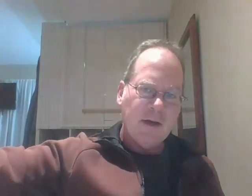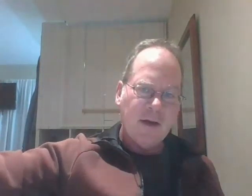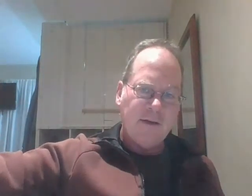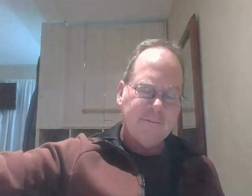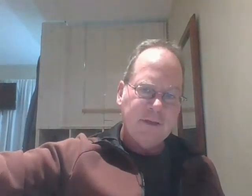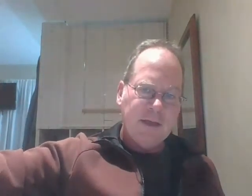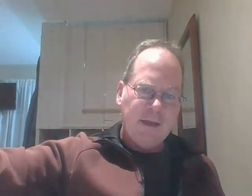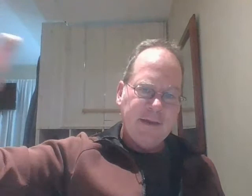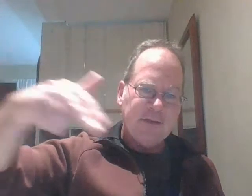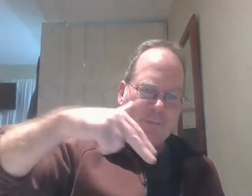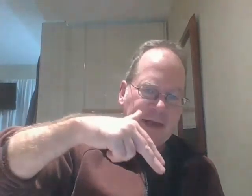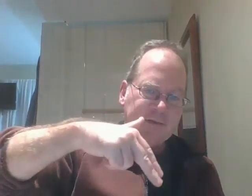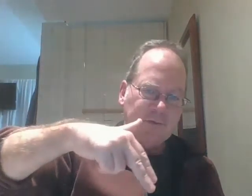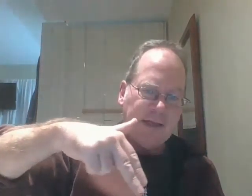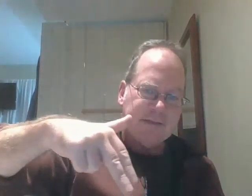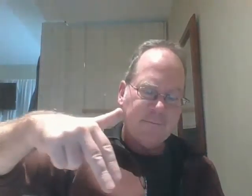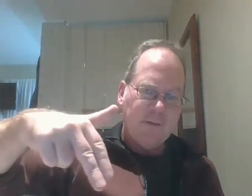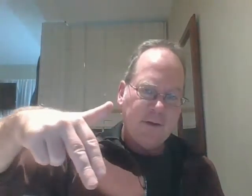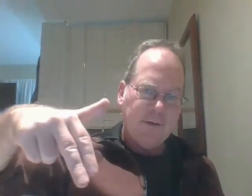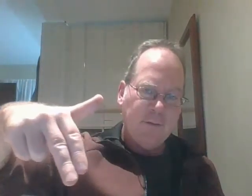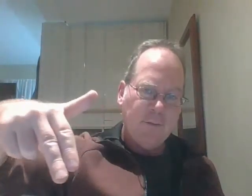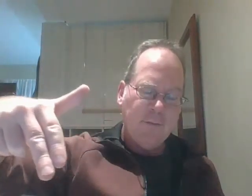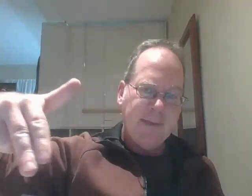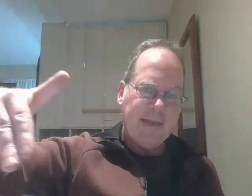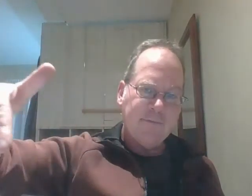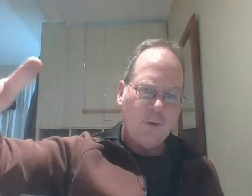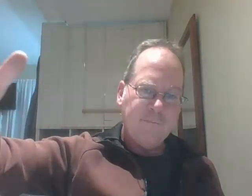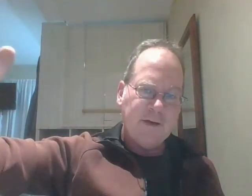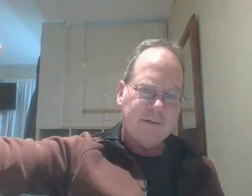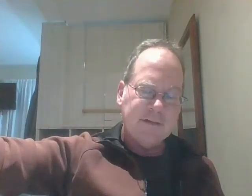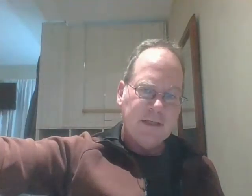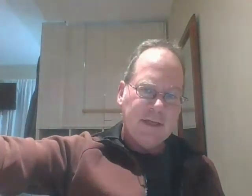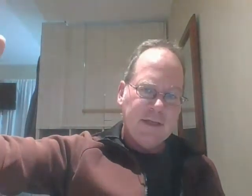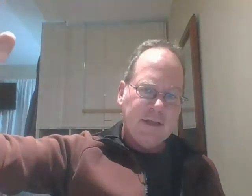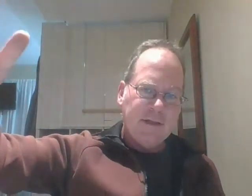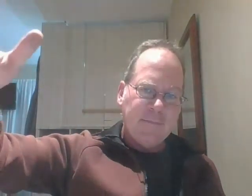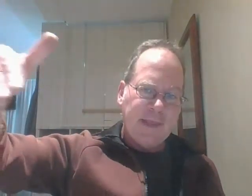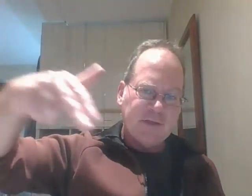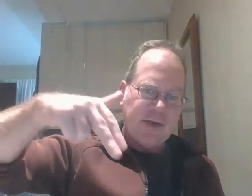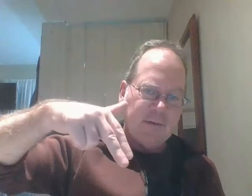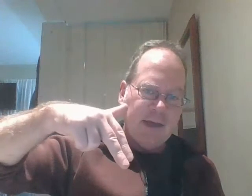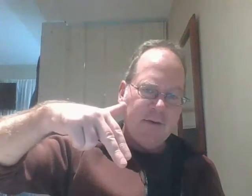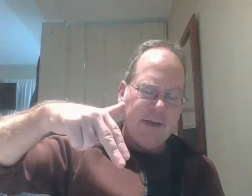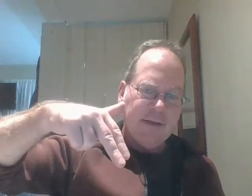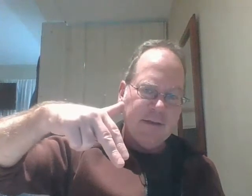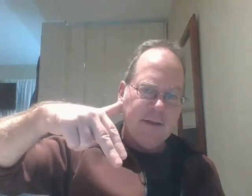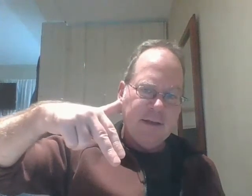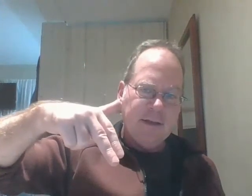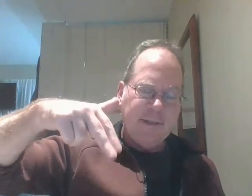off then as you pass through lights on on the main thoroughfares they can track you that way that's